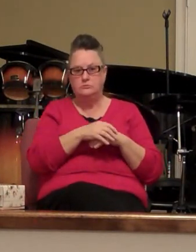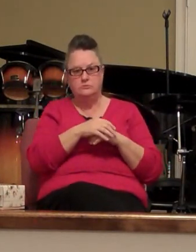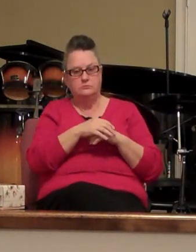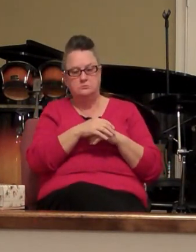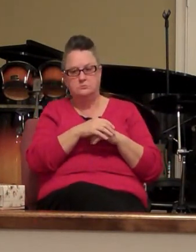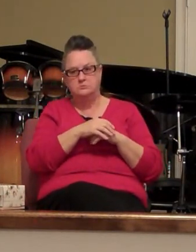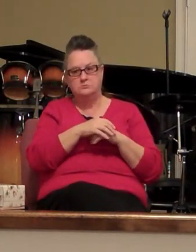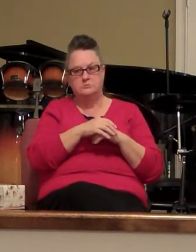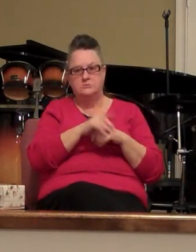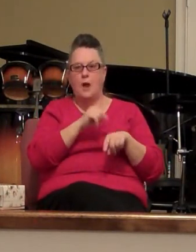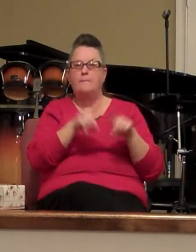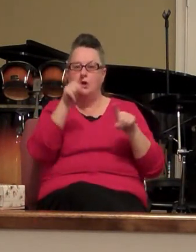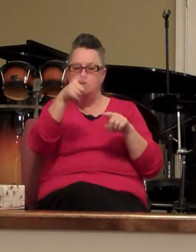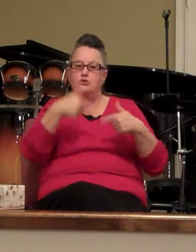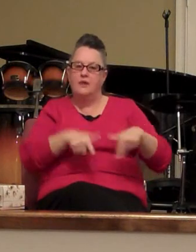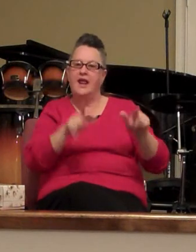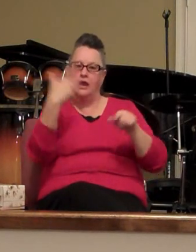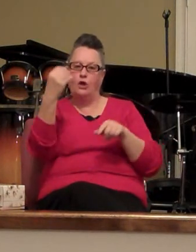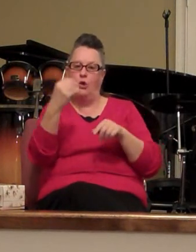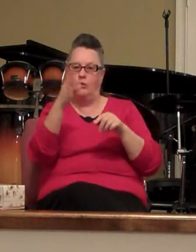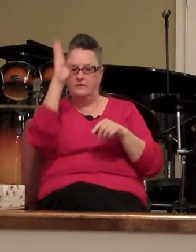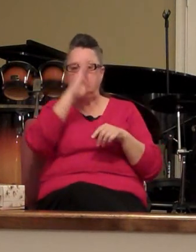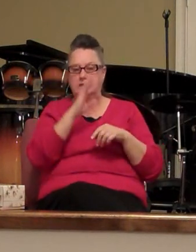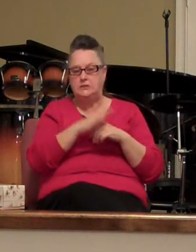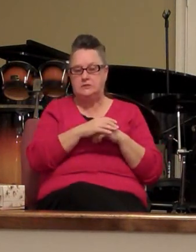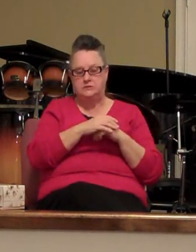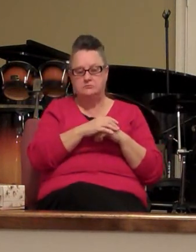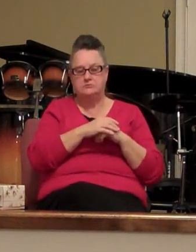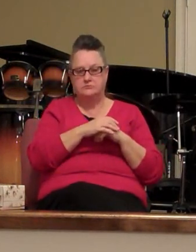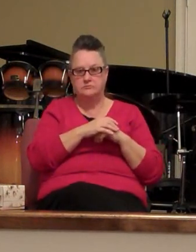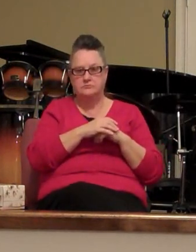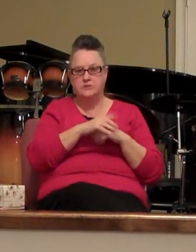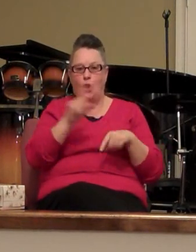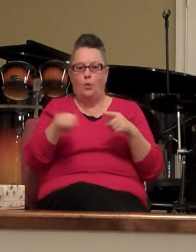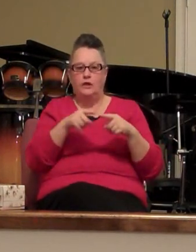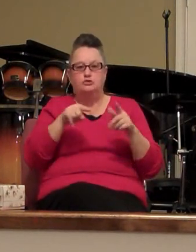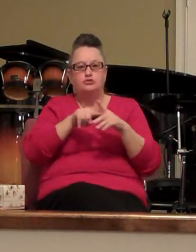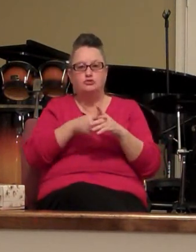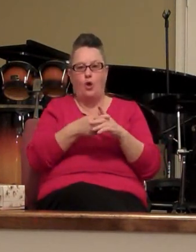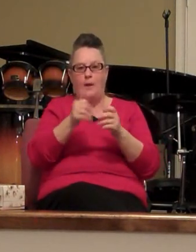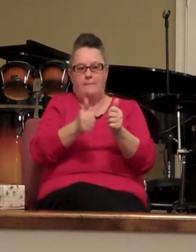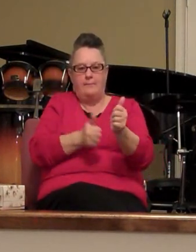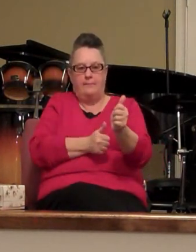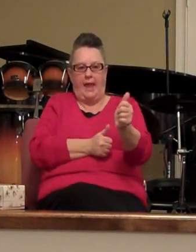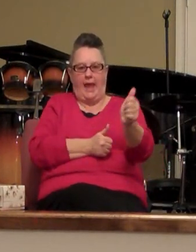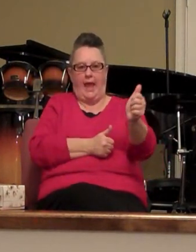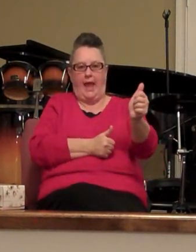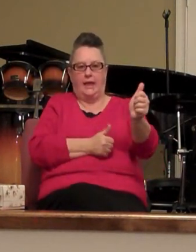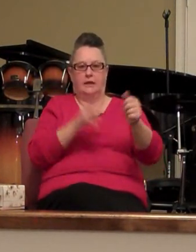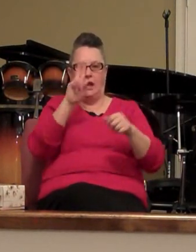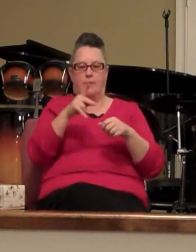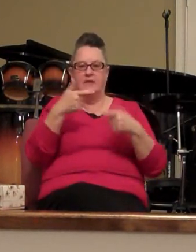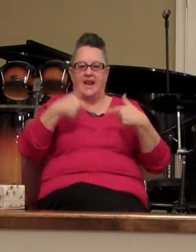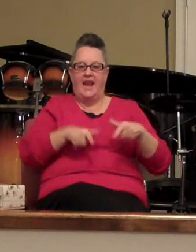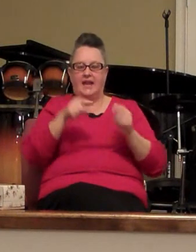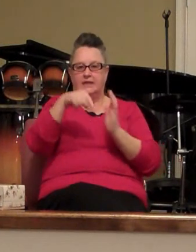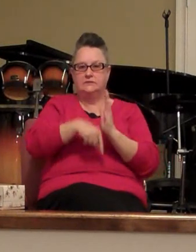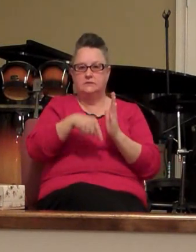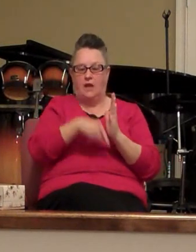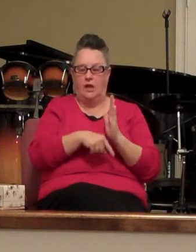but you're letting go of God and you start backing up and you start letting down when